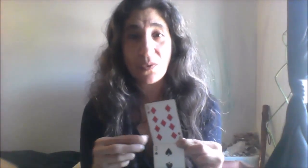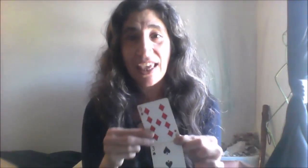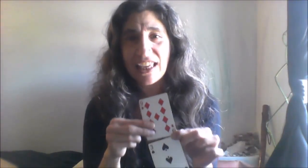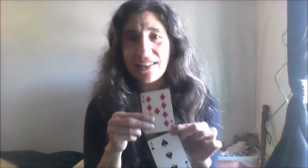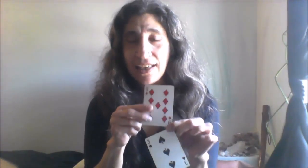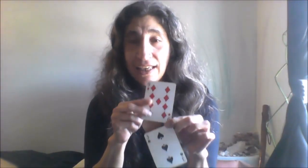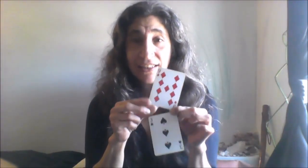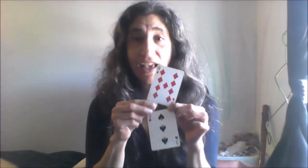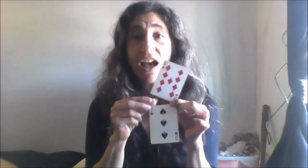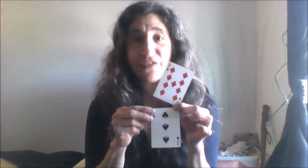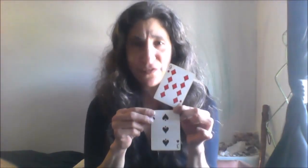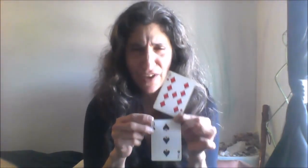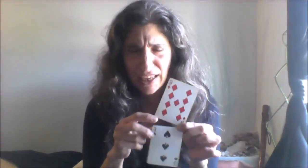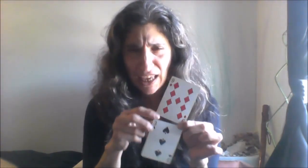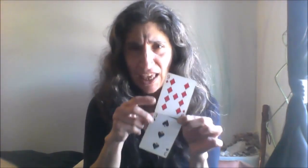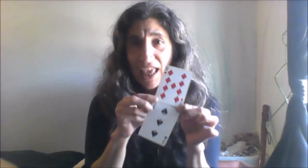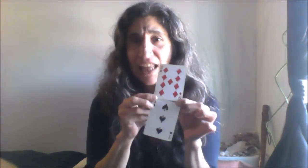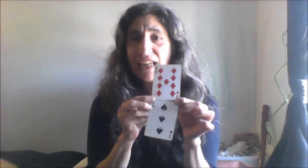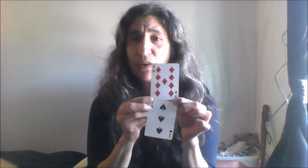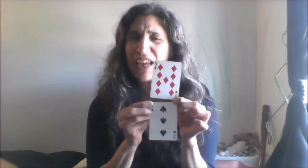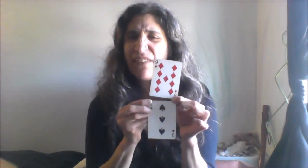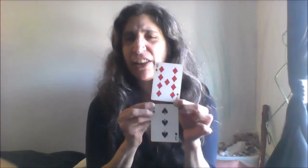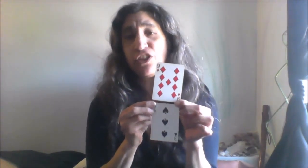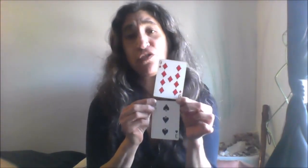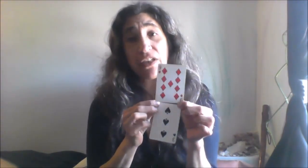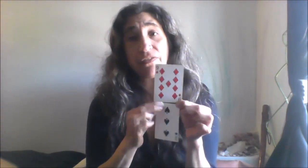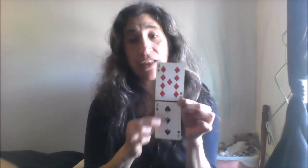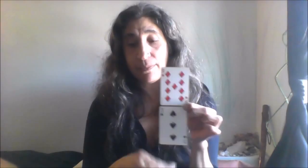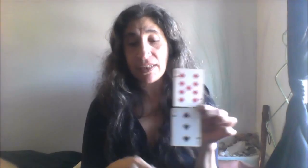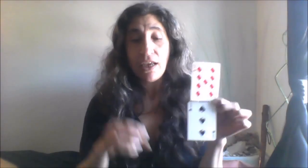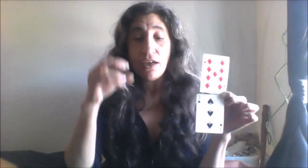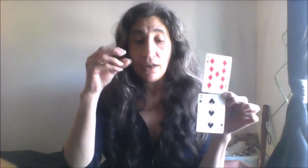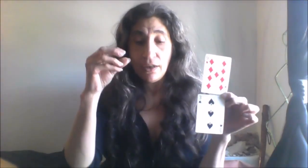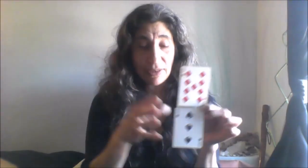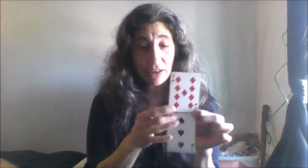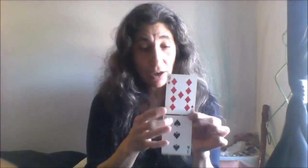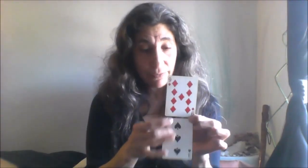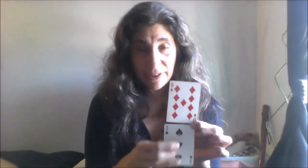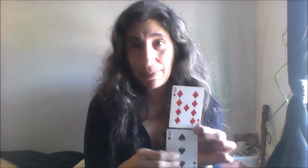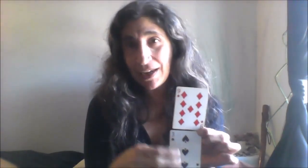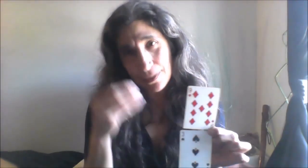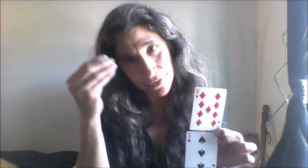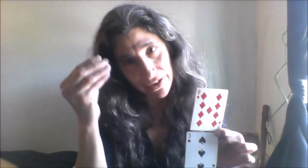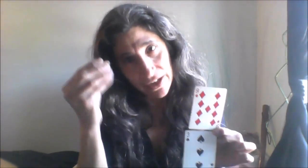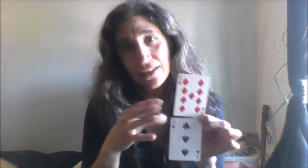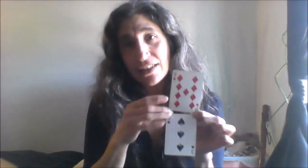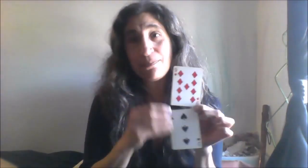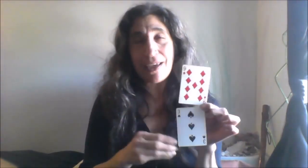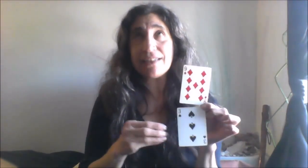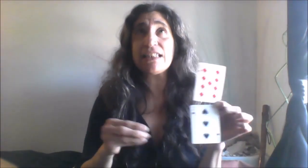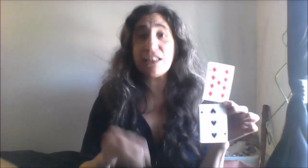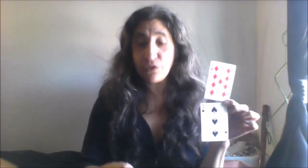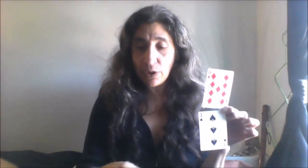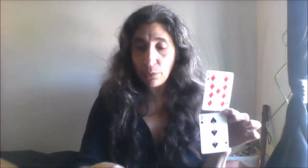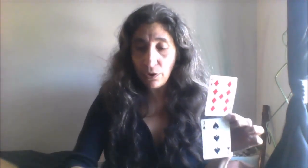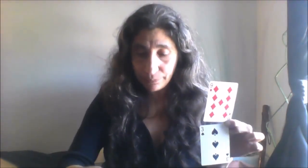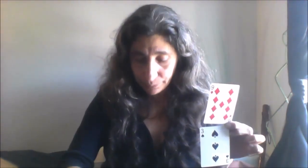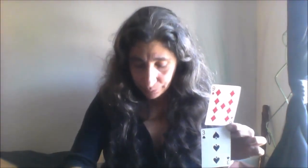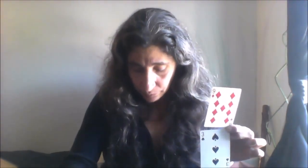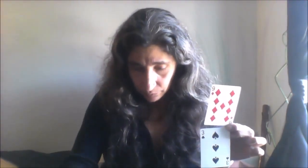is a flow of money and things and having a lot it's a flow of lush abundance